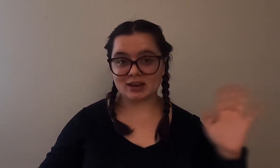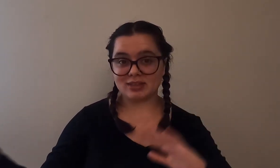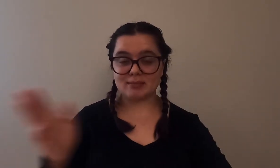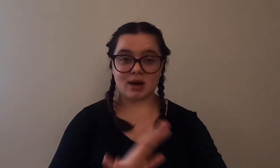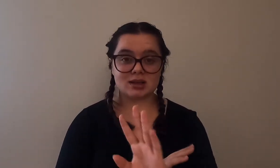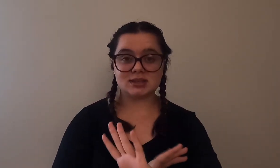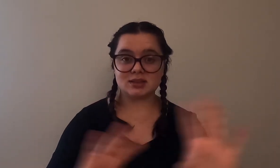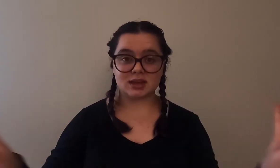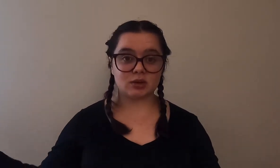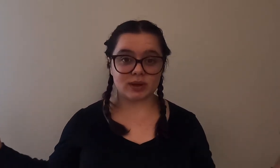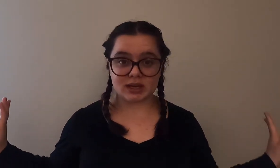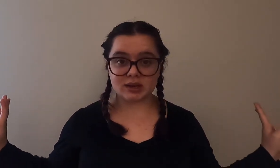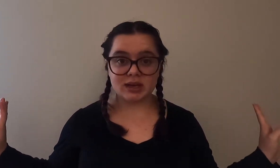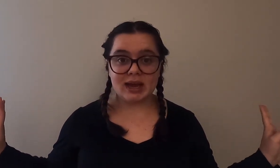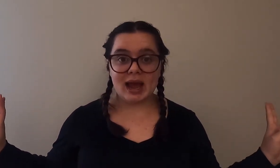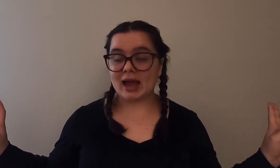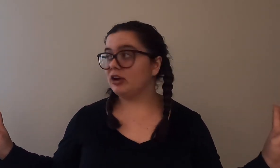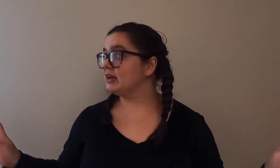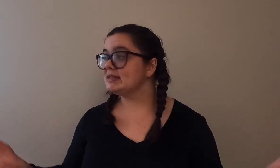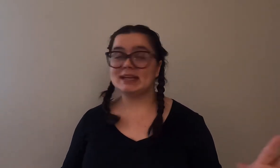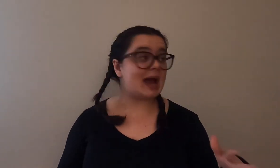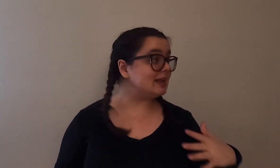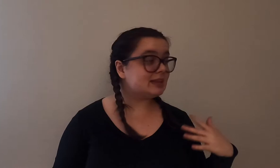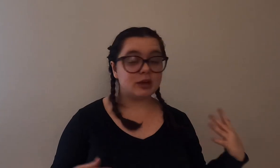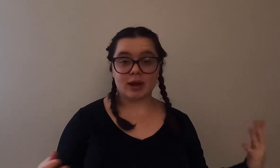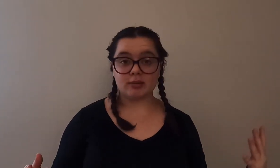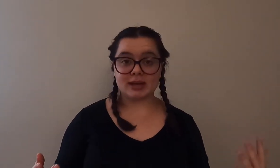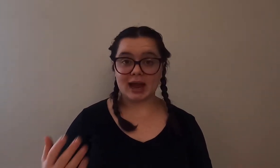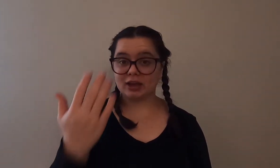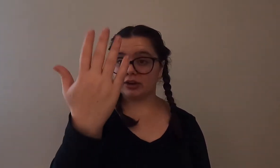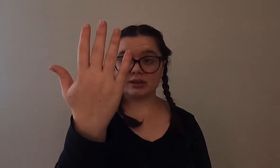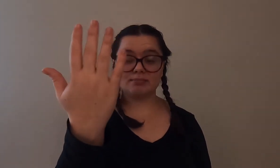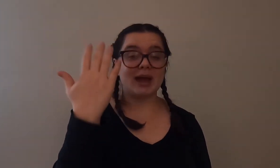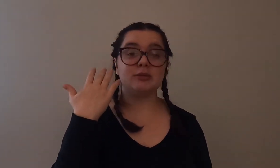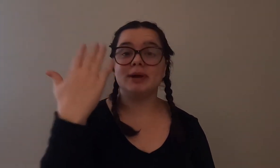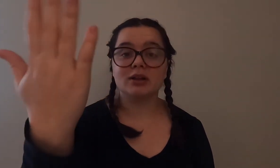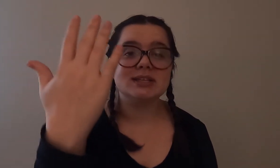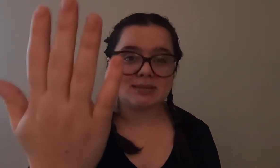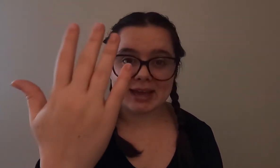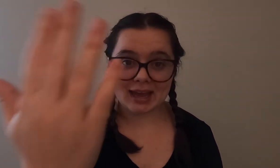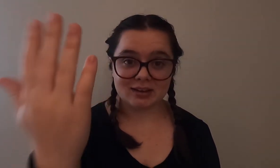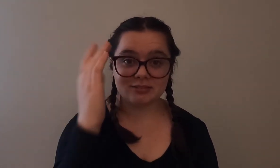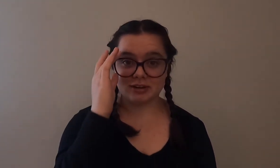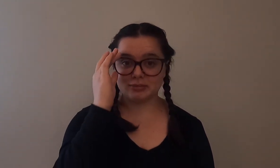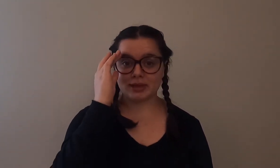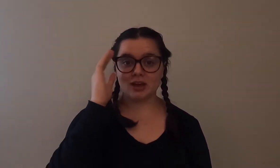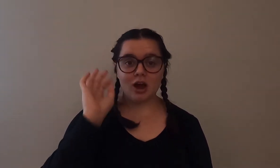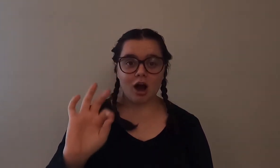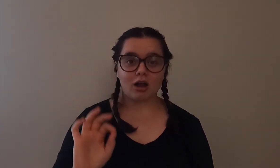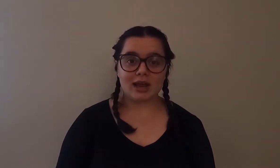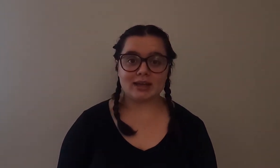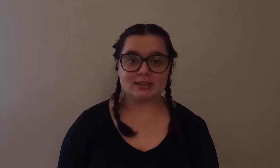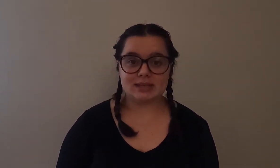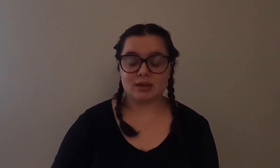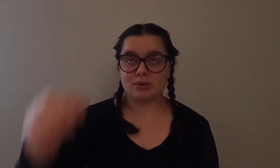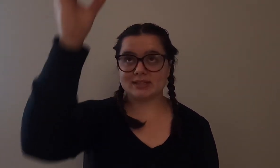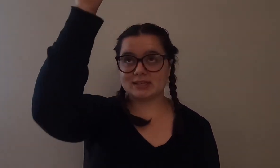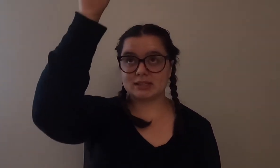kind of that mossy thick green I couldn't see anything around me I couldn't I could barely see my hand in front of me all I could see was this